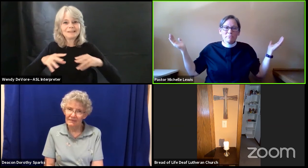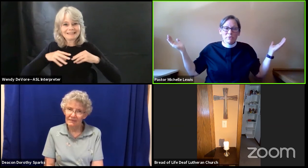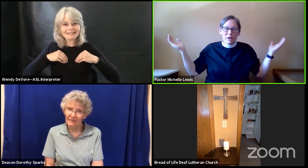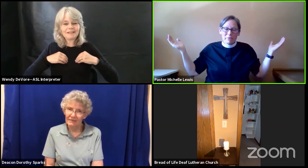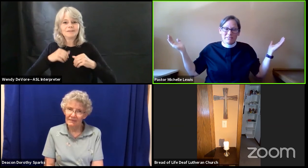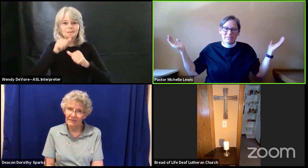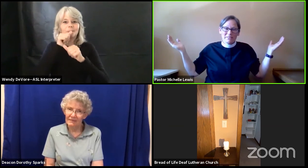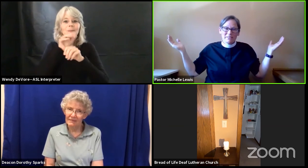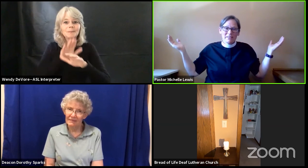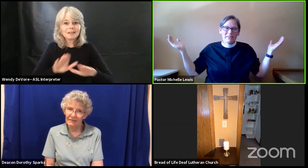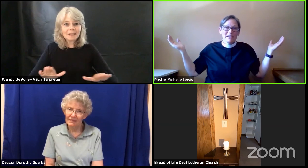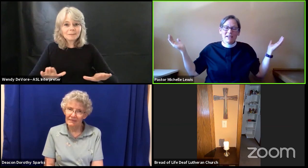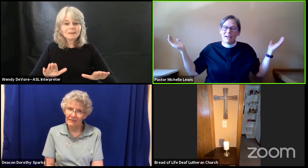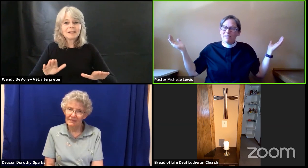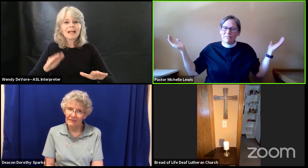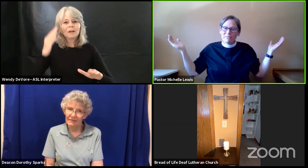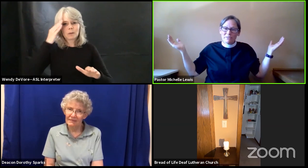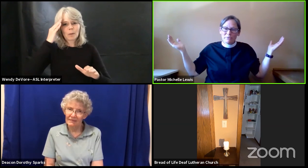promise that God loves you.